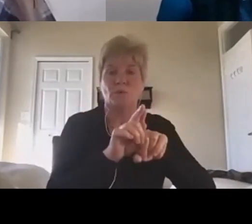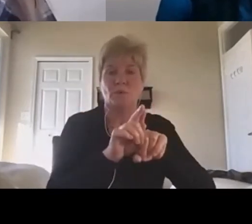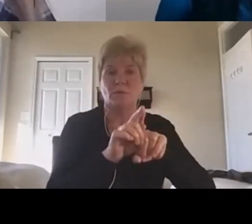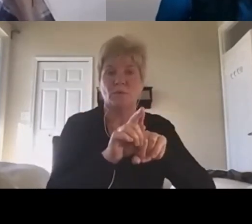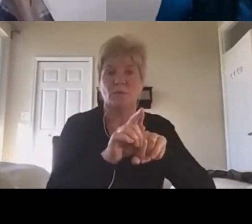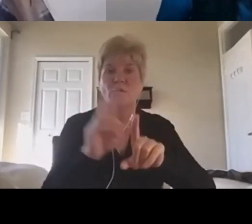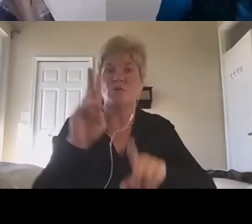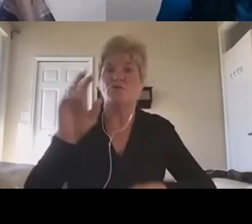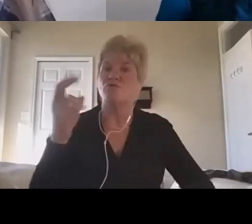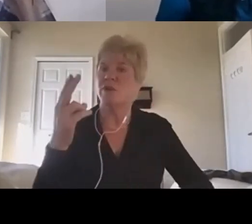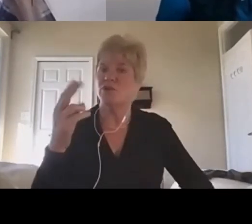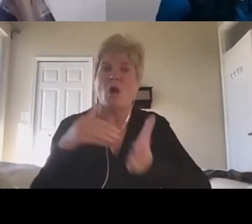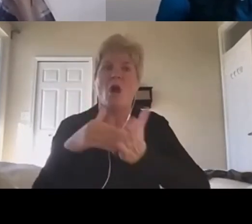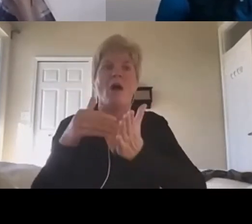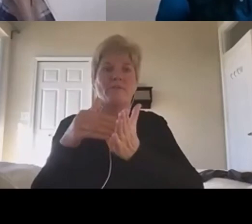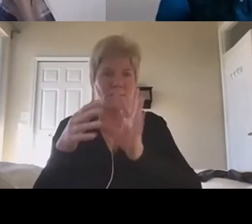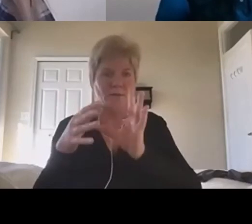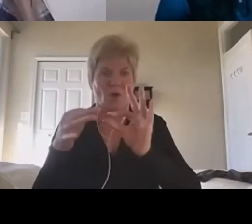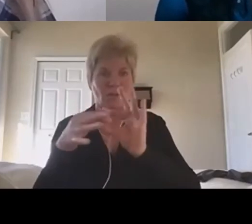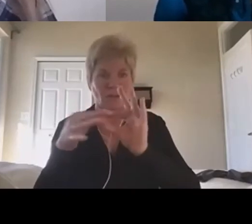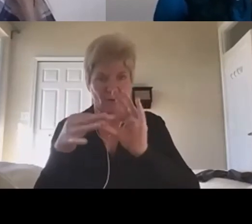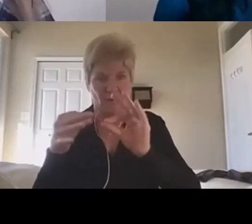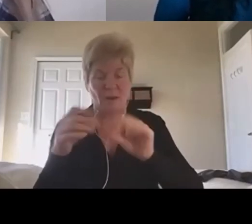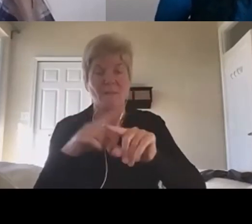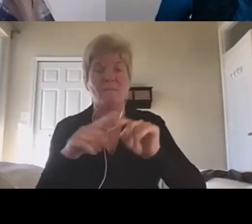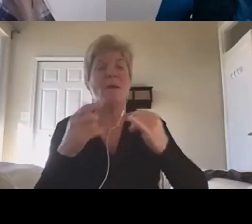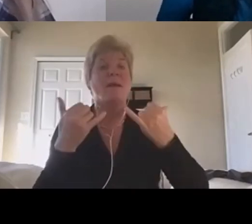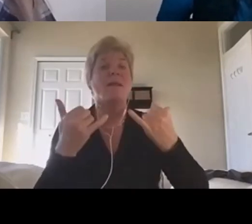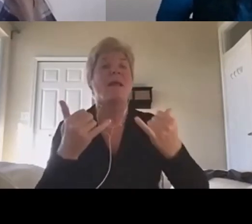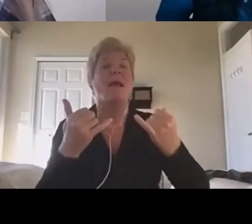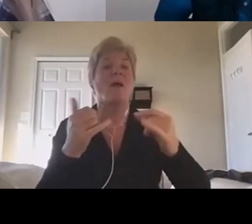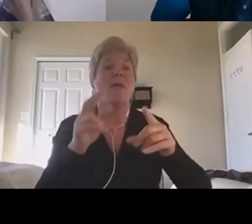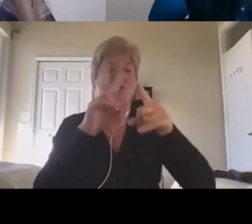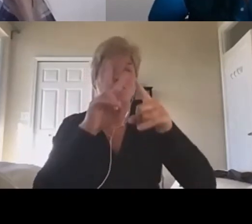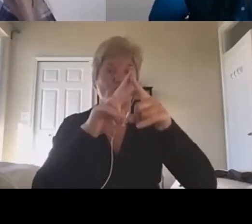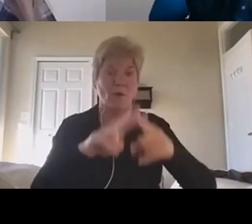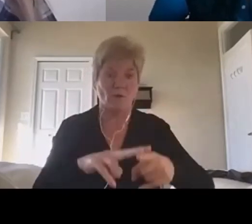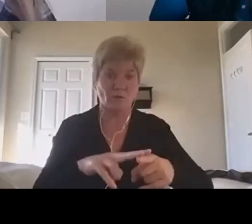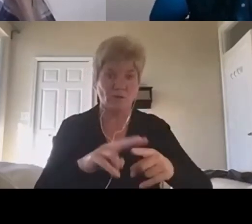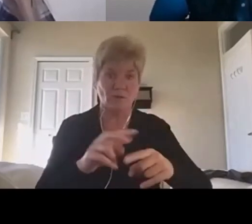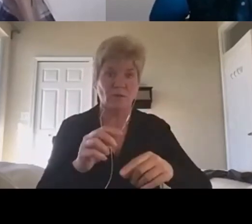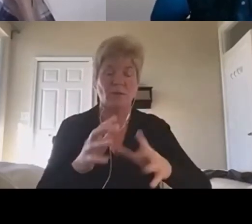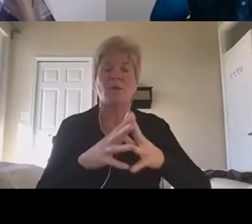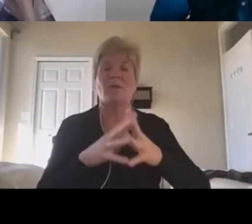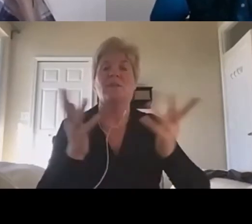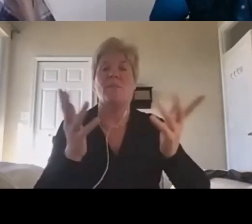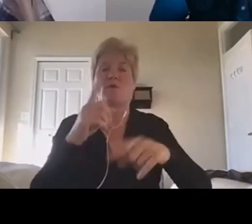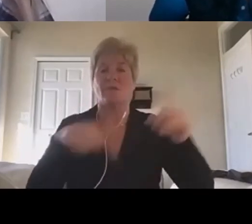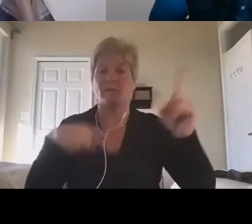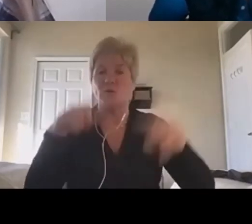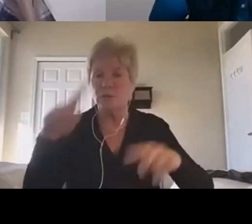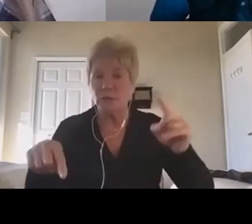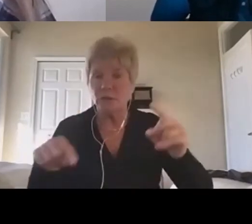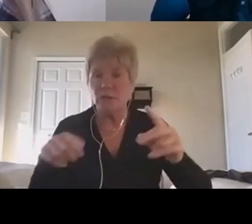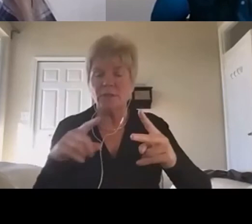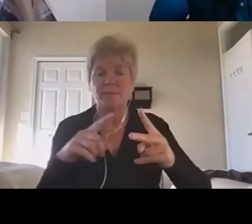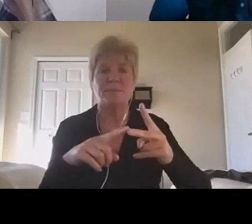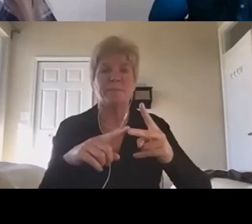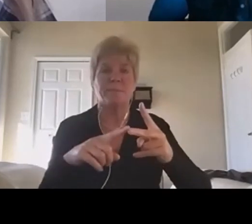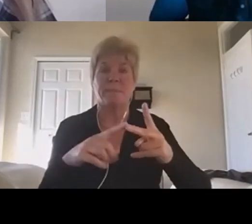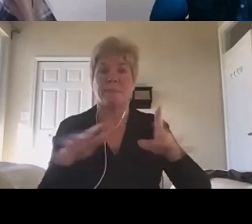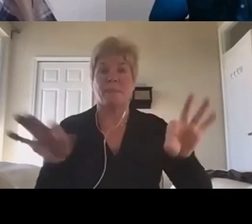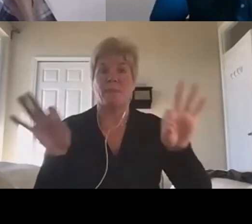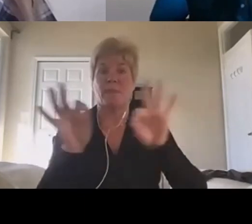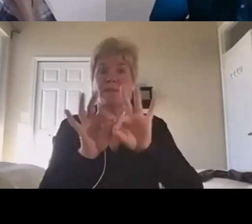the time, but you know, in now the terminology that we're using is really a lot about diversity and, and that's important. But the